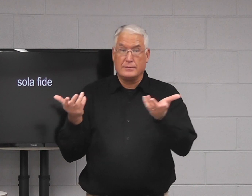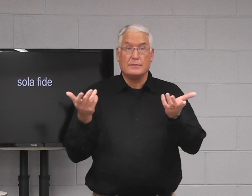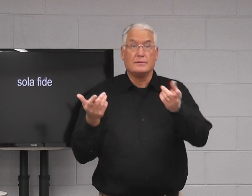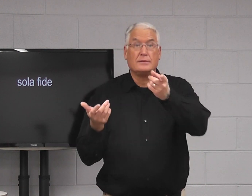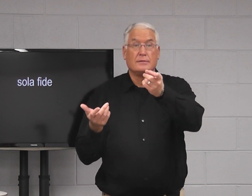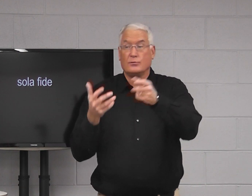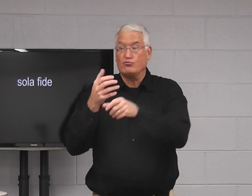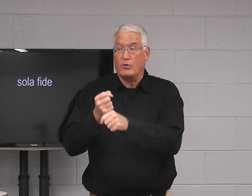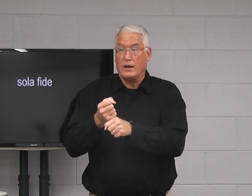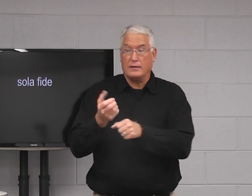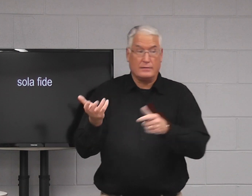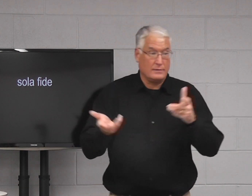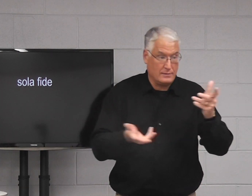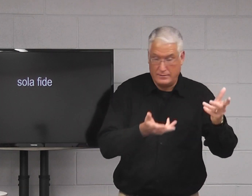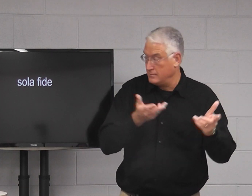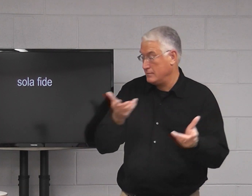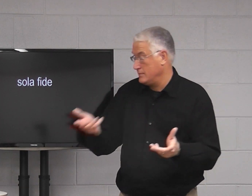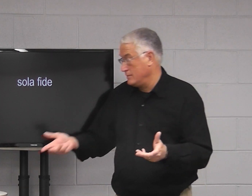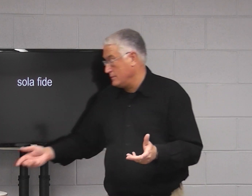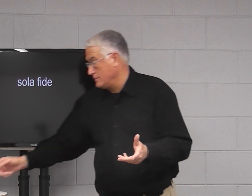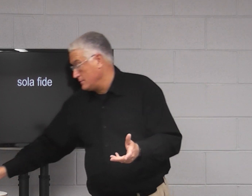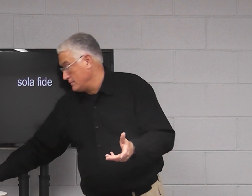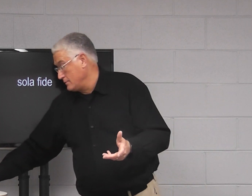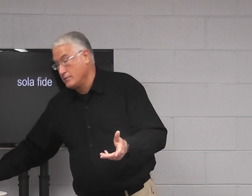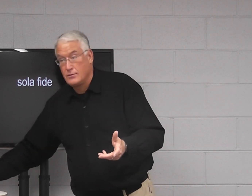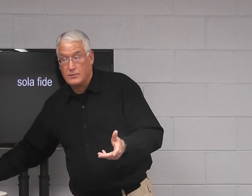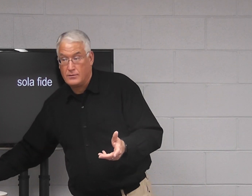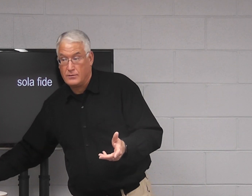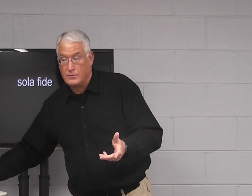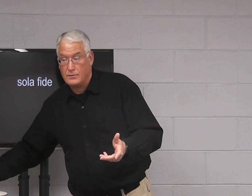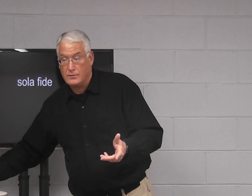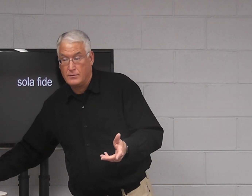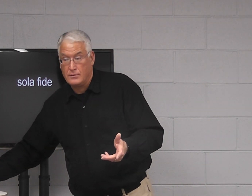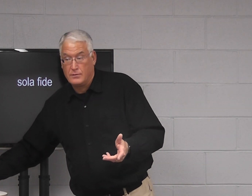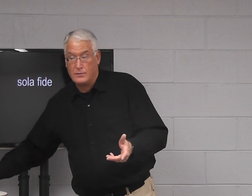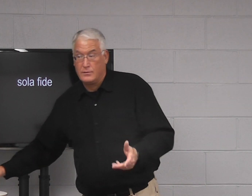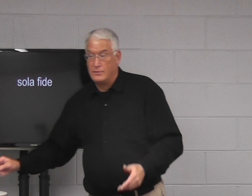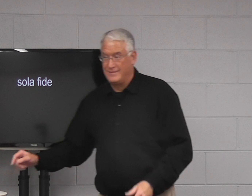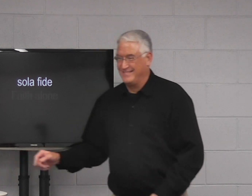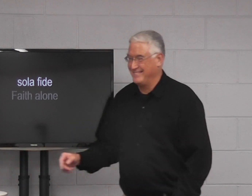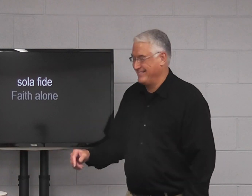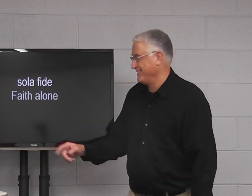Catholic word, what does it mean? Trust, faith, son,